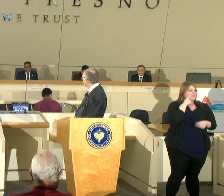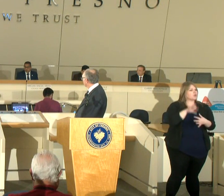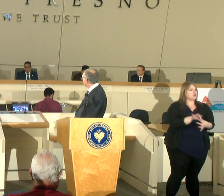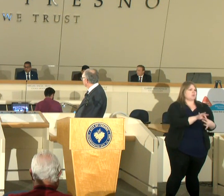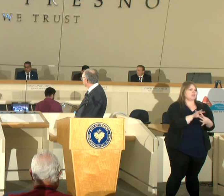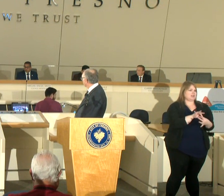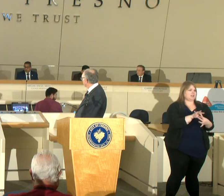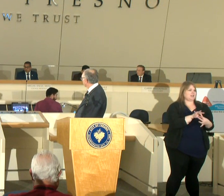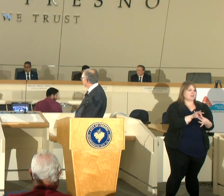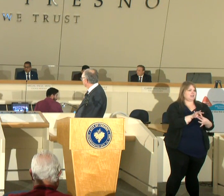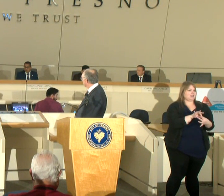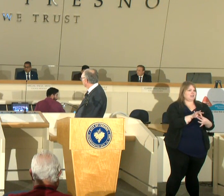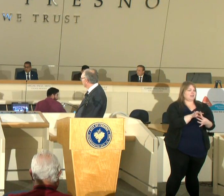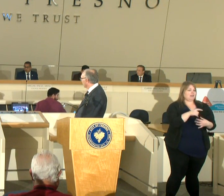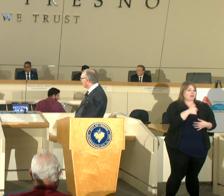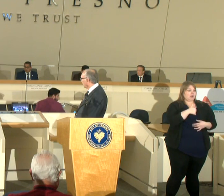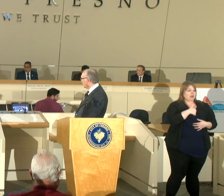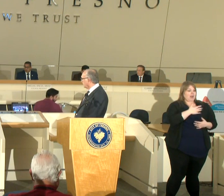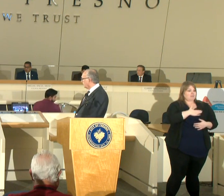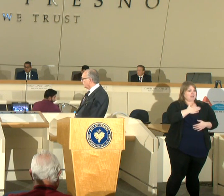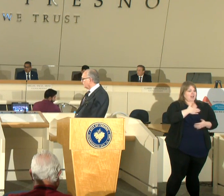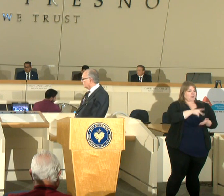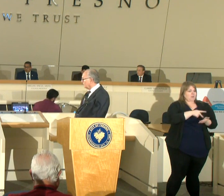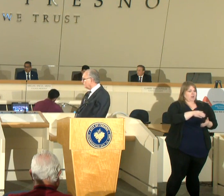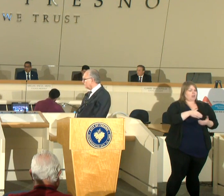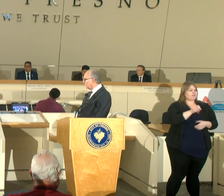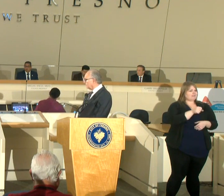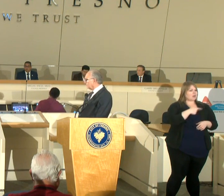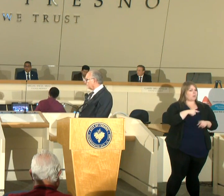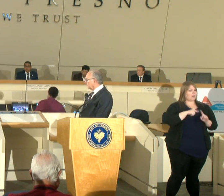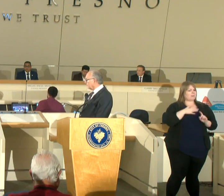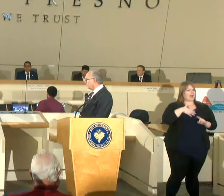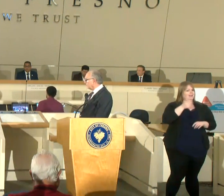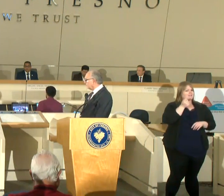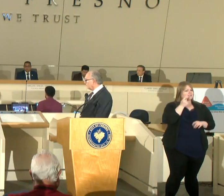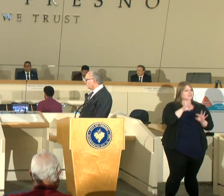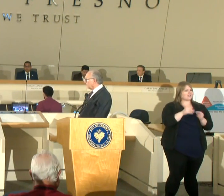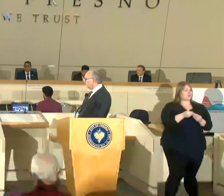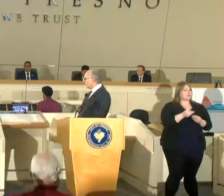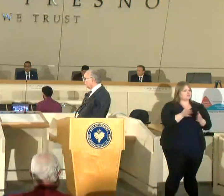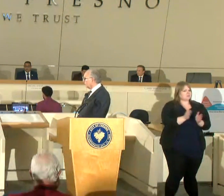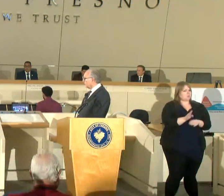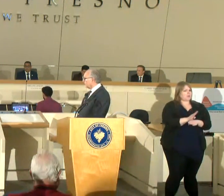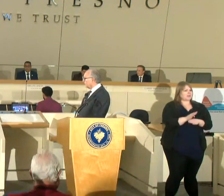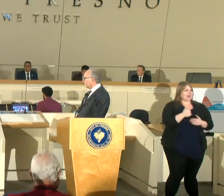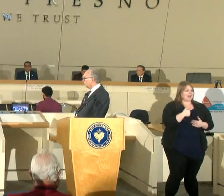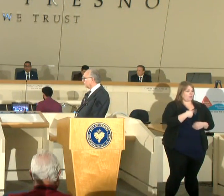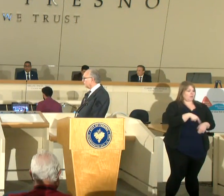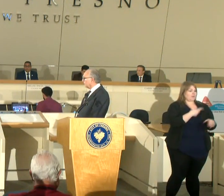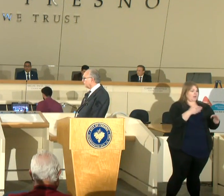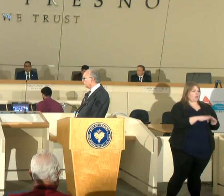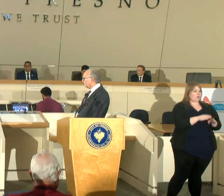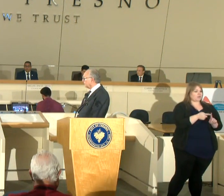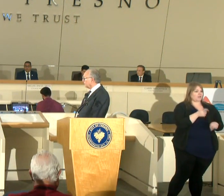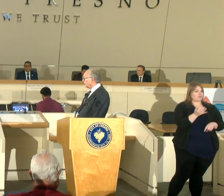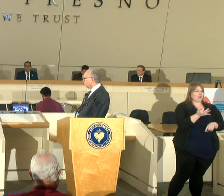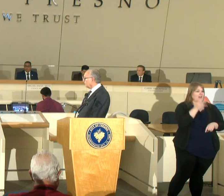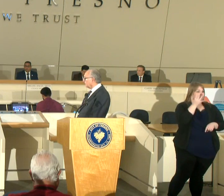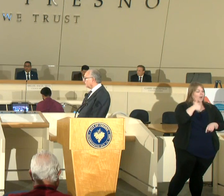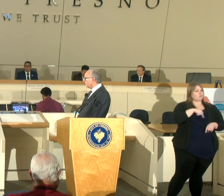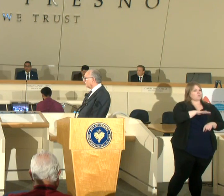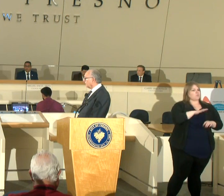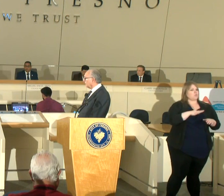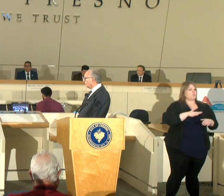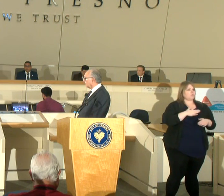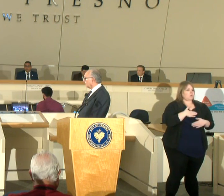my family i don't just rely on a government paycheck my family for 41 years has had a small business we've been closed since friday and we chose to do that because we're willing to make the